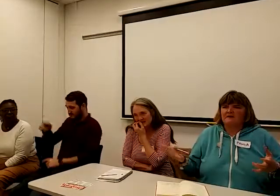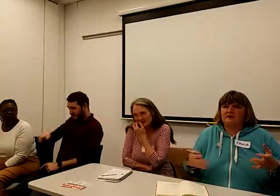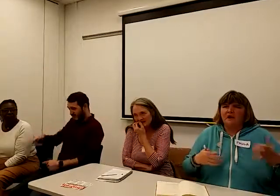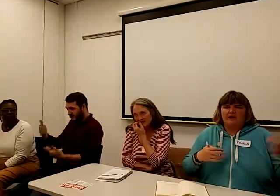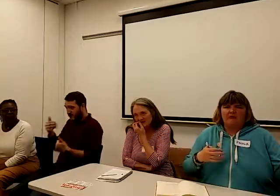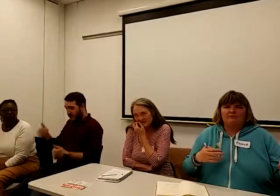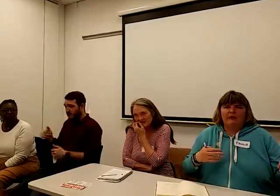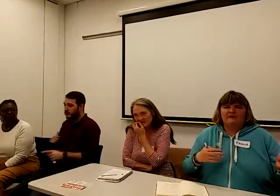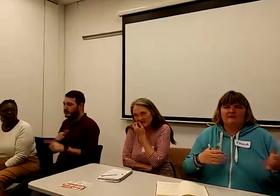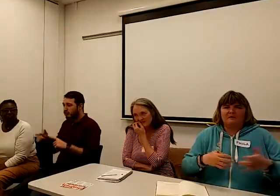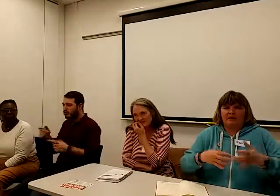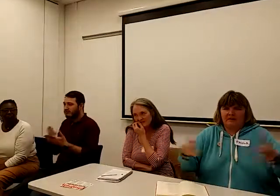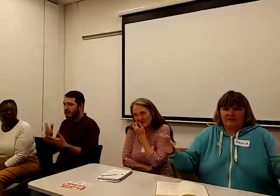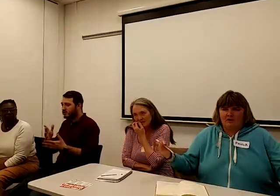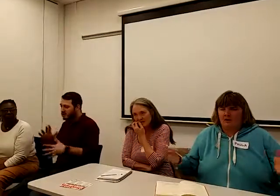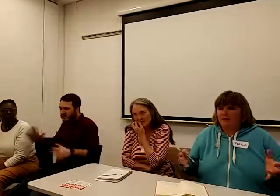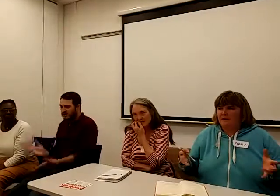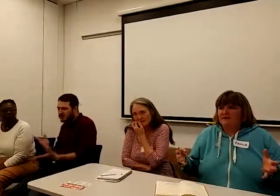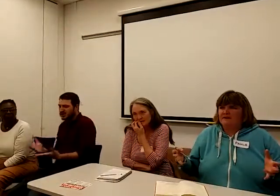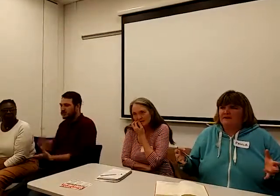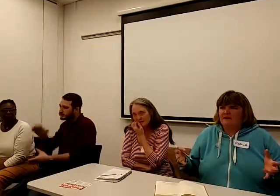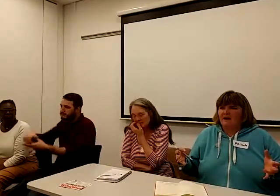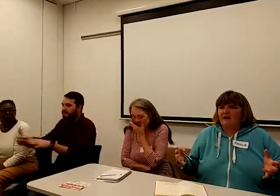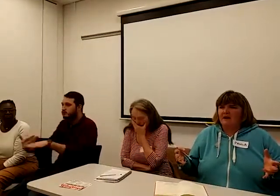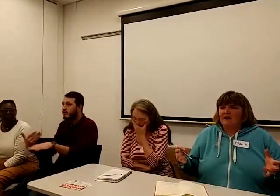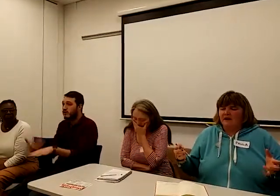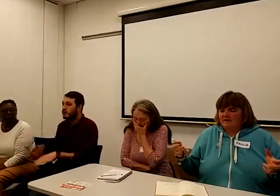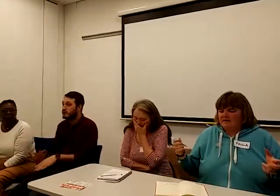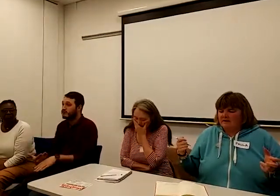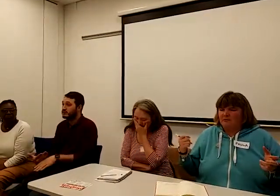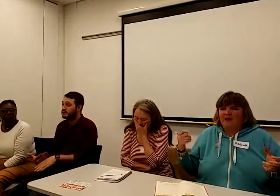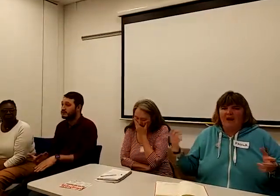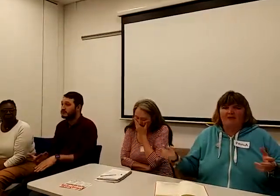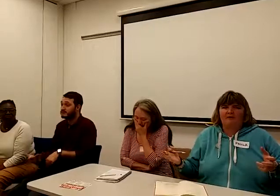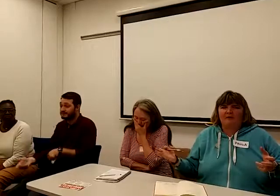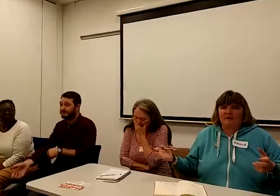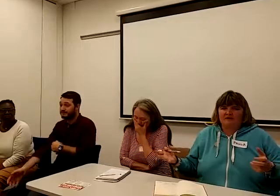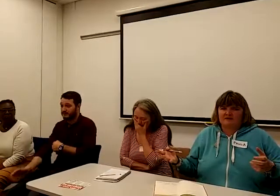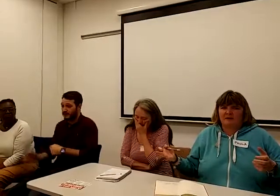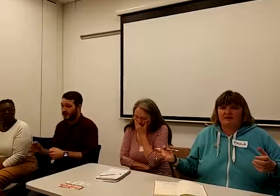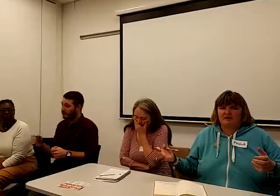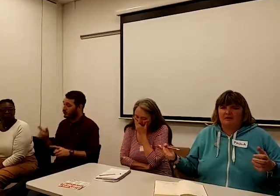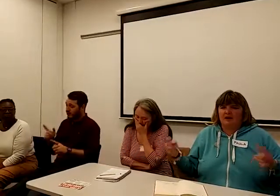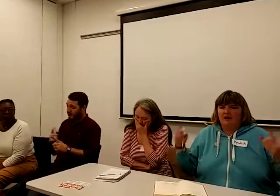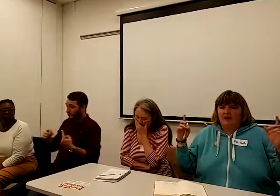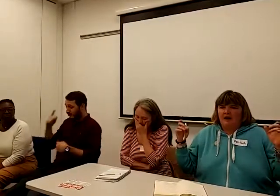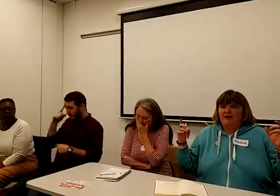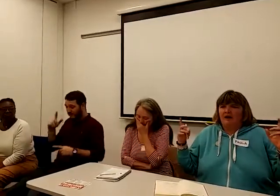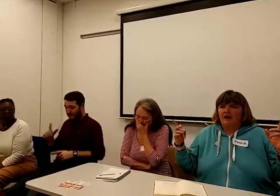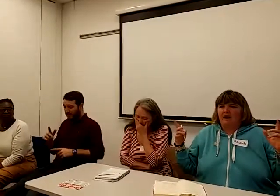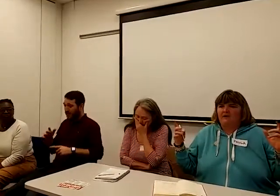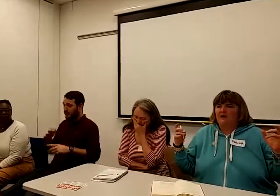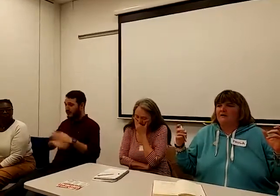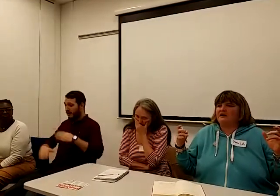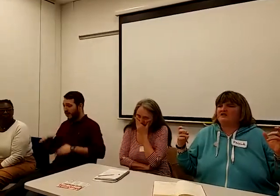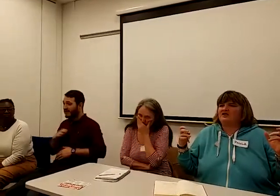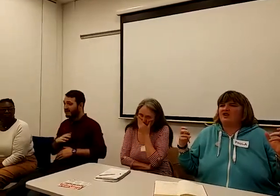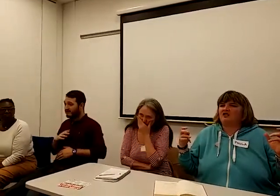into getting back to work. And incorporated in that is the behavioural insight unit, a.k.a. known as the